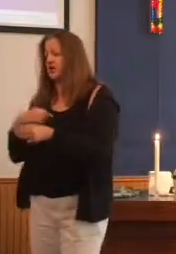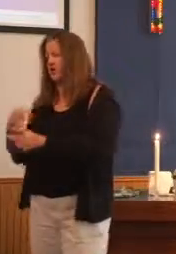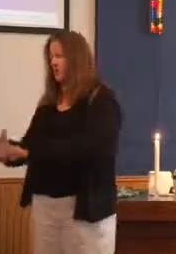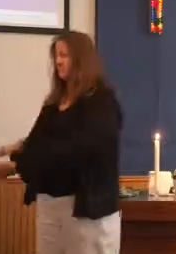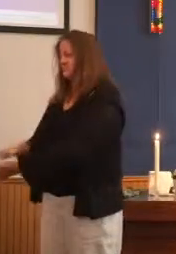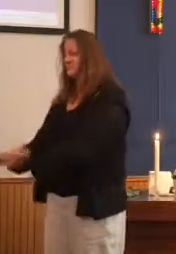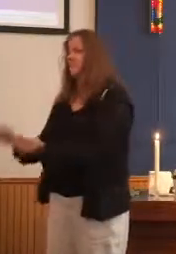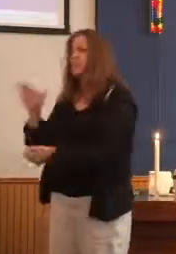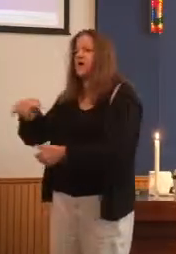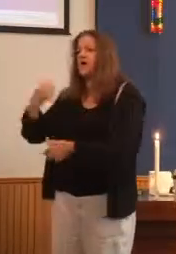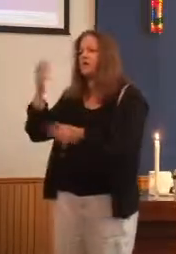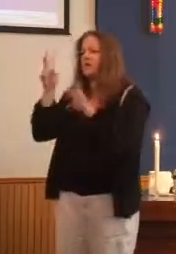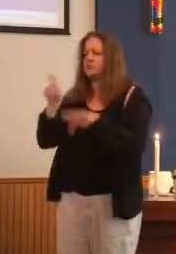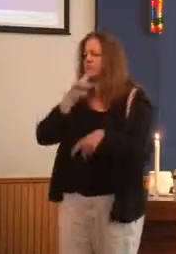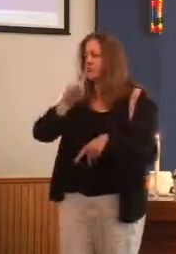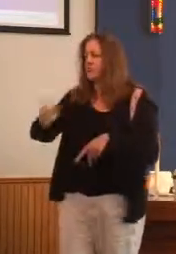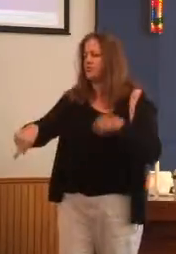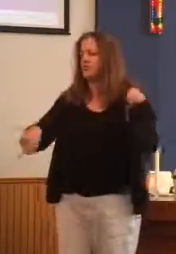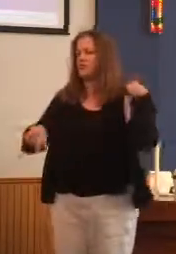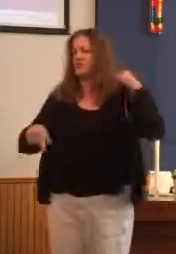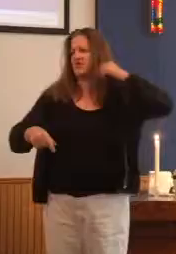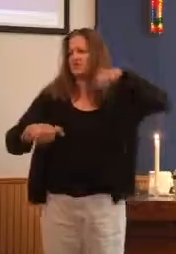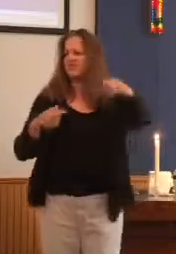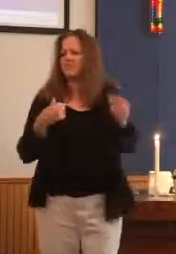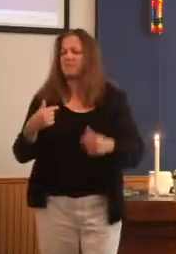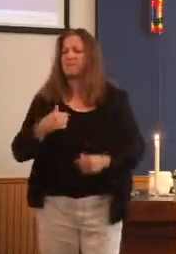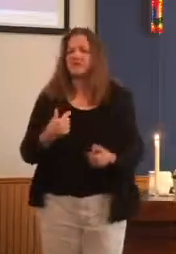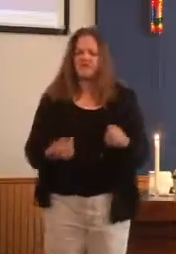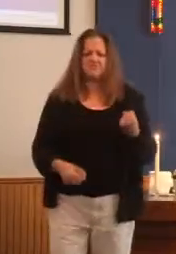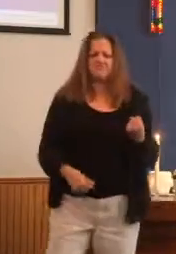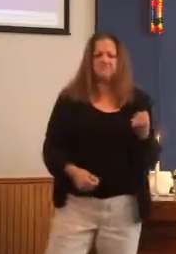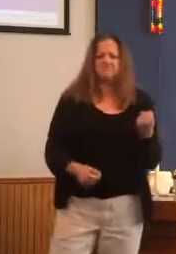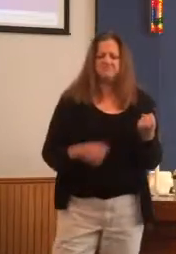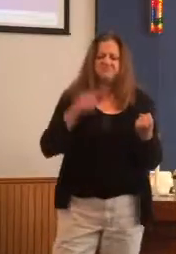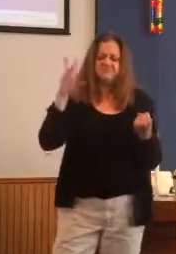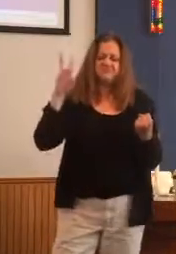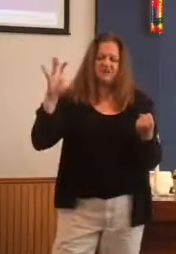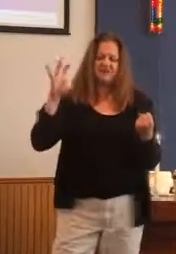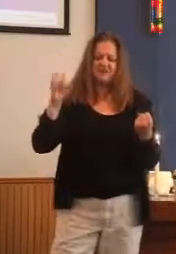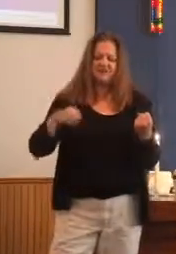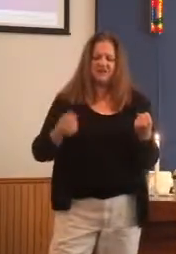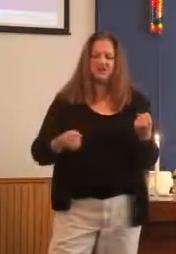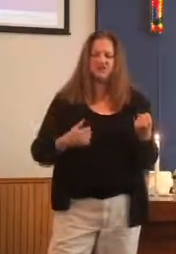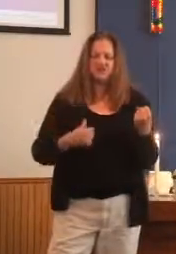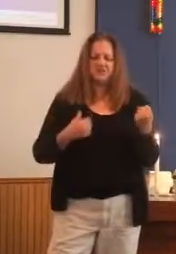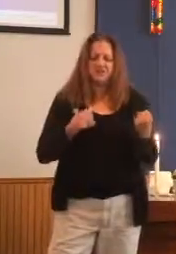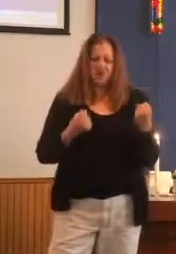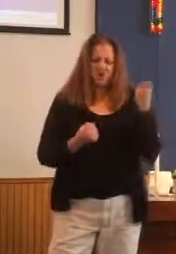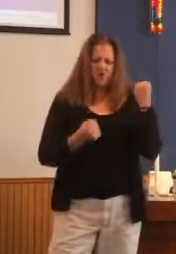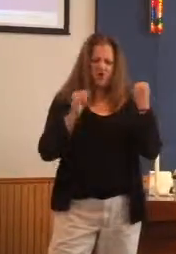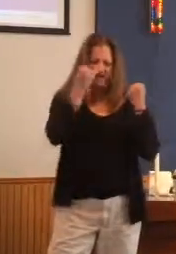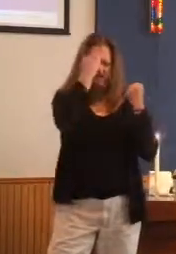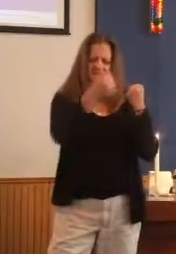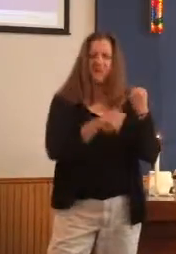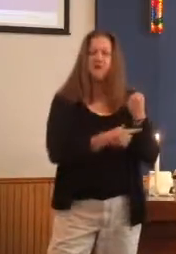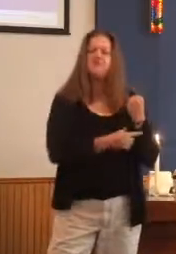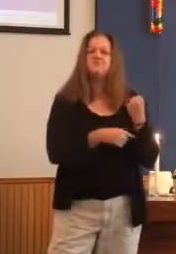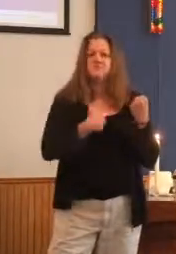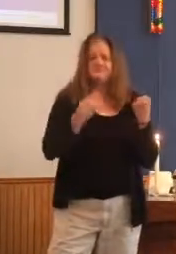you know, it's a grudge. That's a grudge. 700 years? That's a big grudge. And sometimes